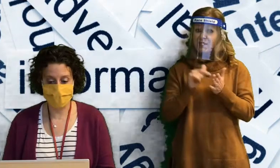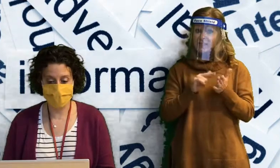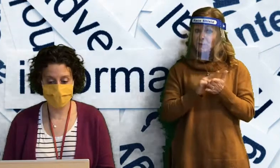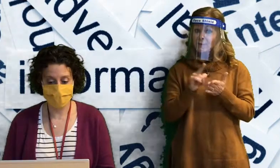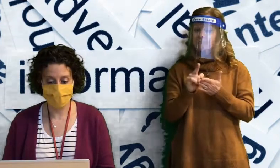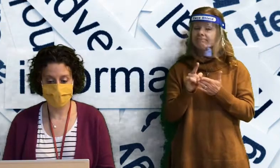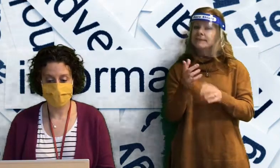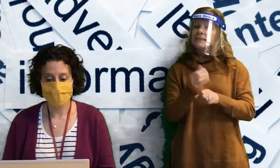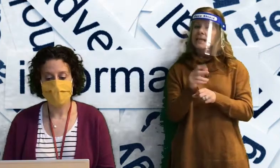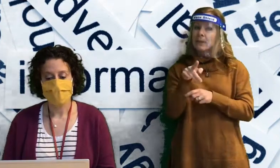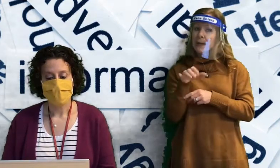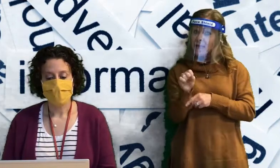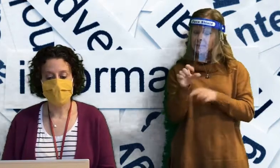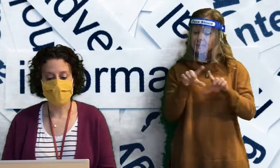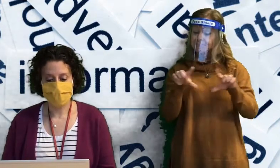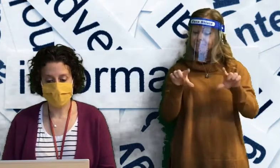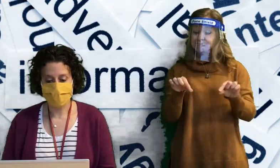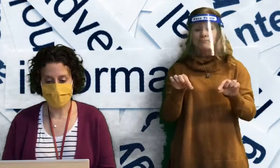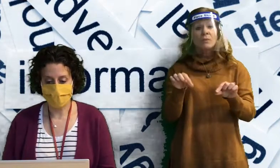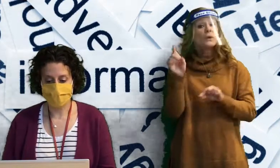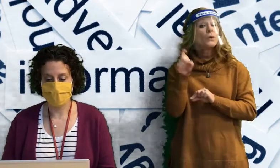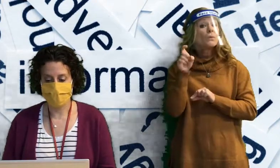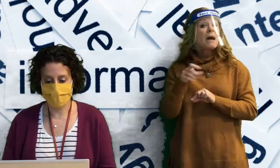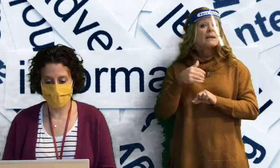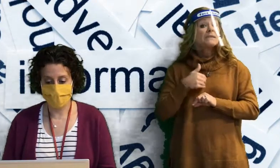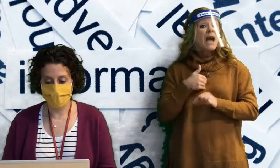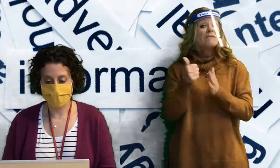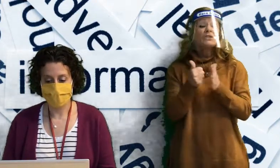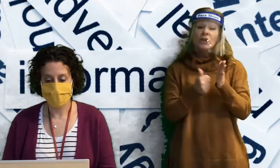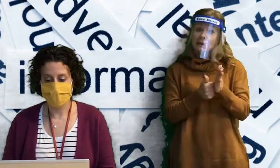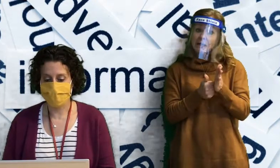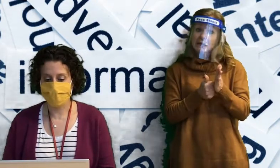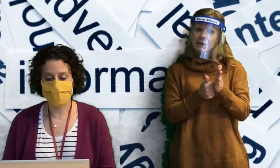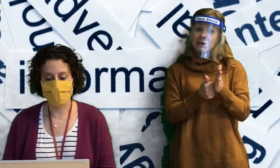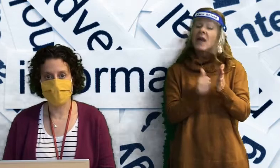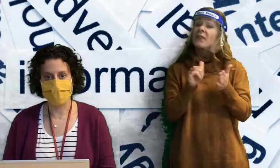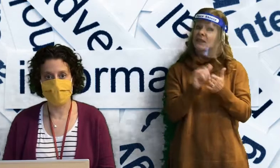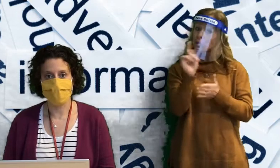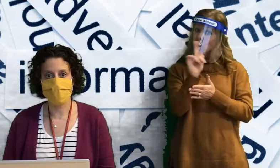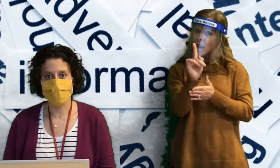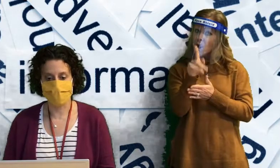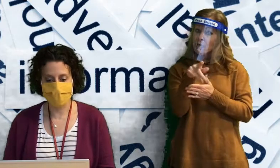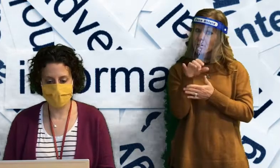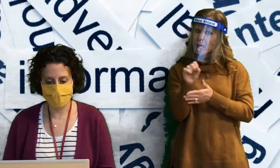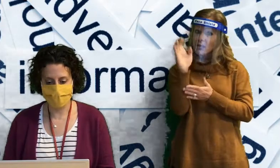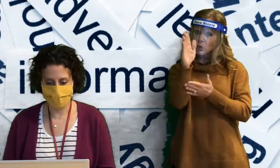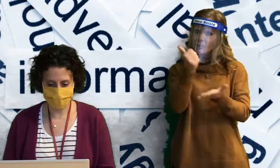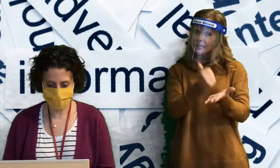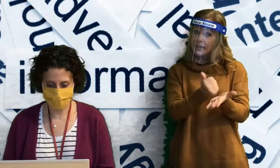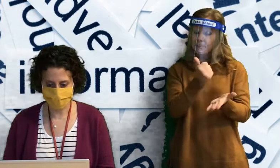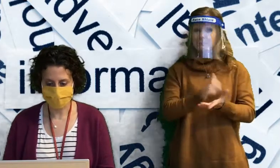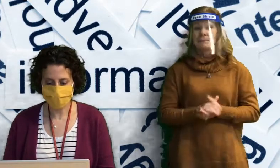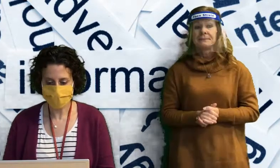get a pass. You must have an agenda. This is where your passes will be stamped.